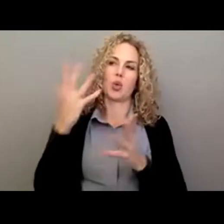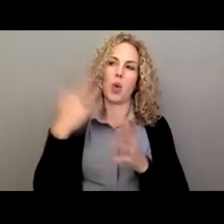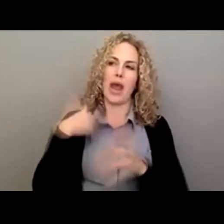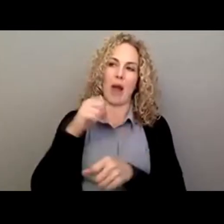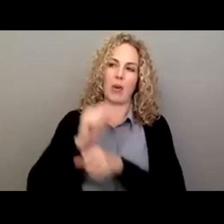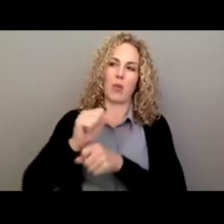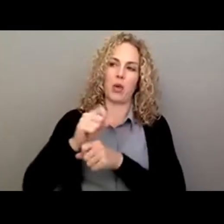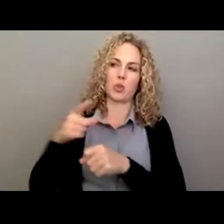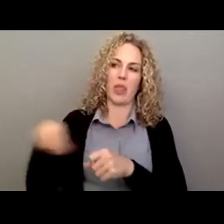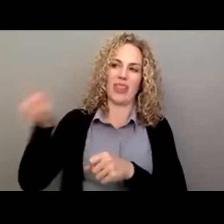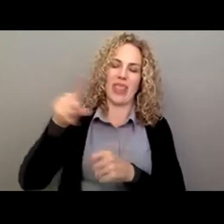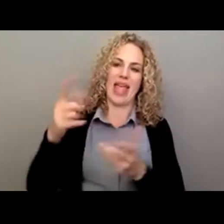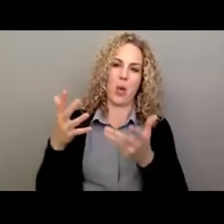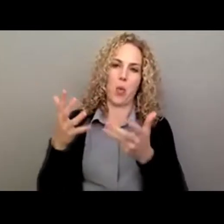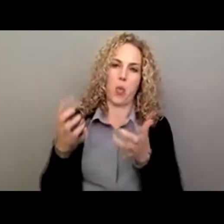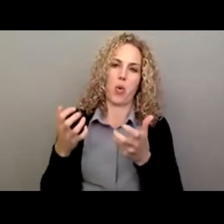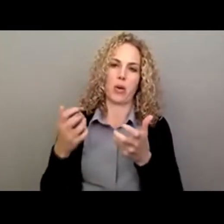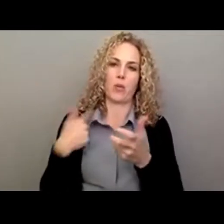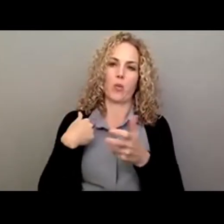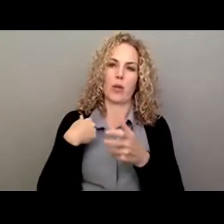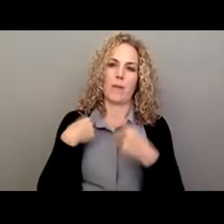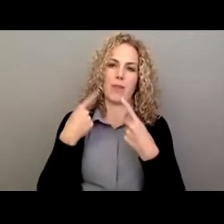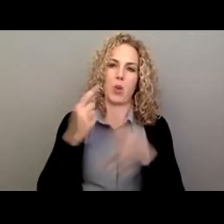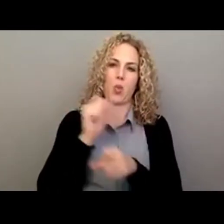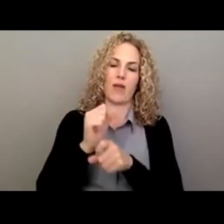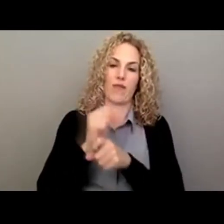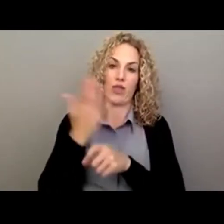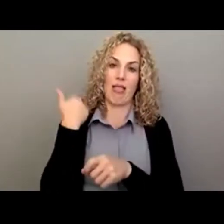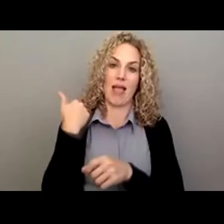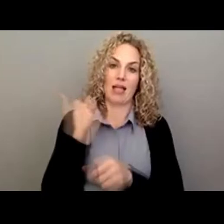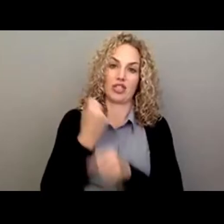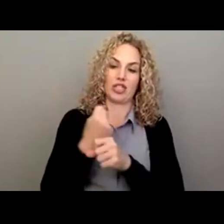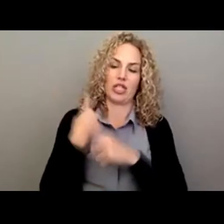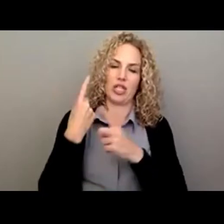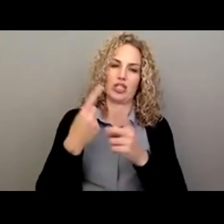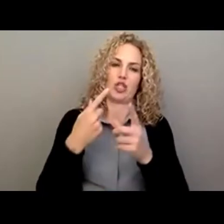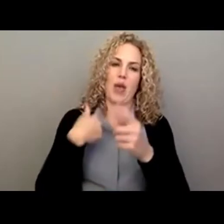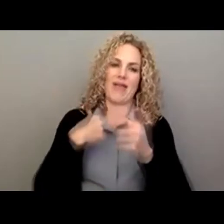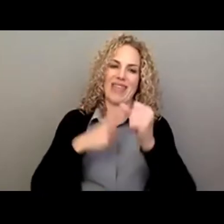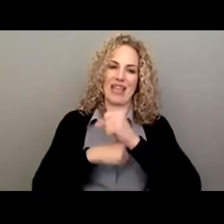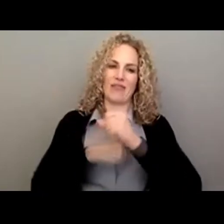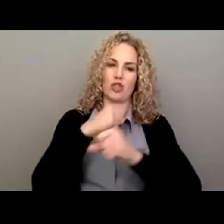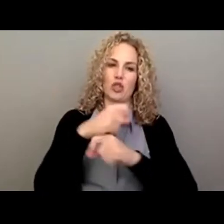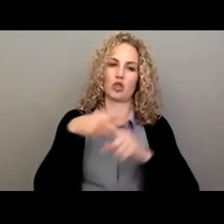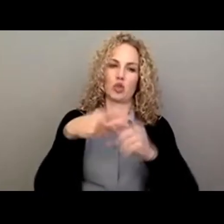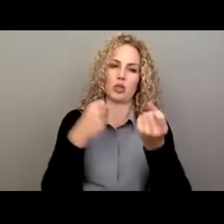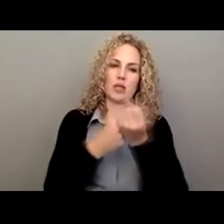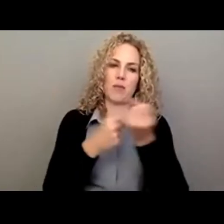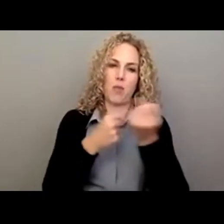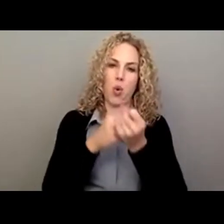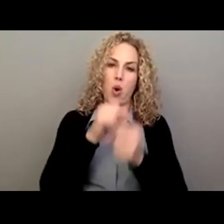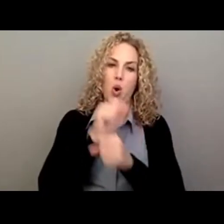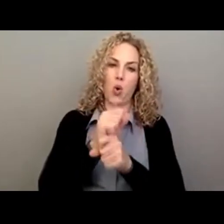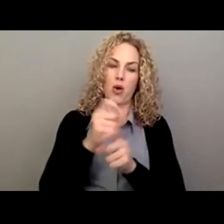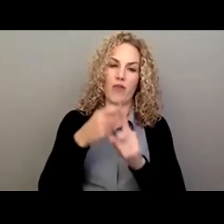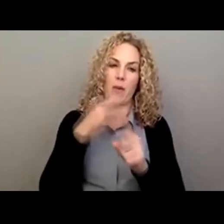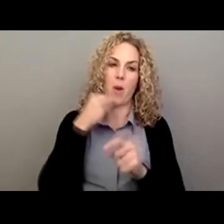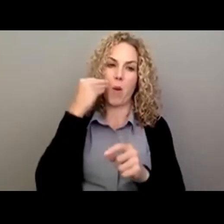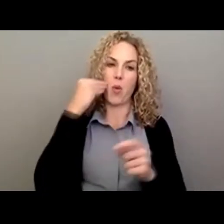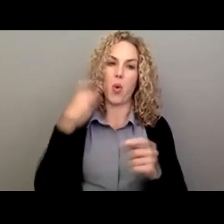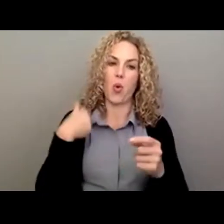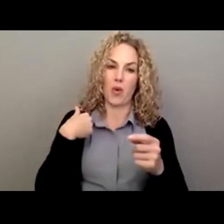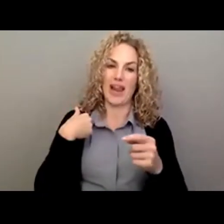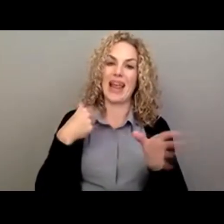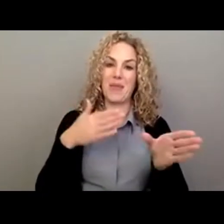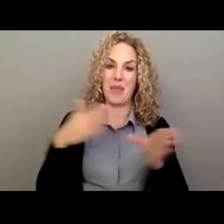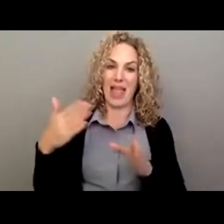wanted. And we had been working for the last year to put in the infrastructure to support a work from home program. We actually planned